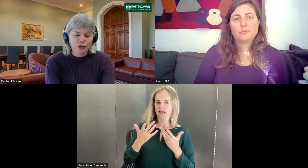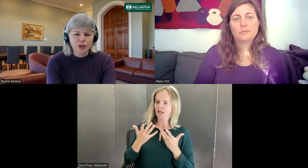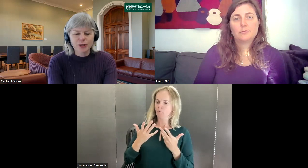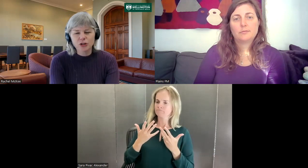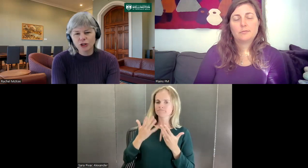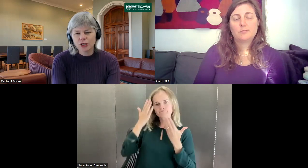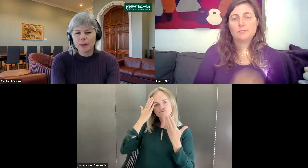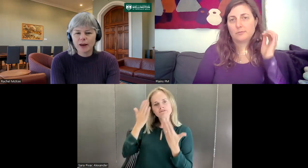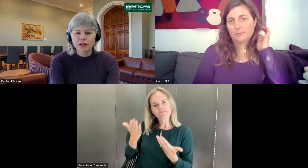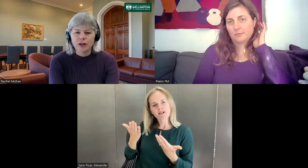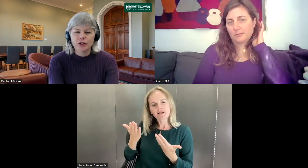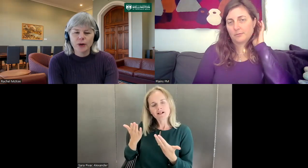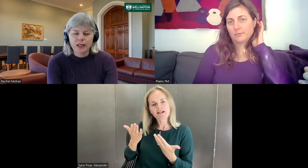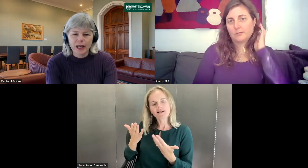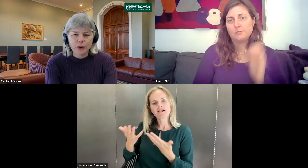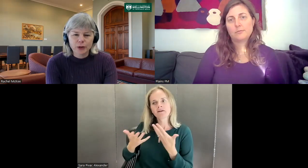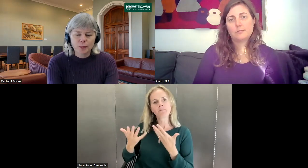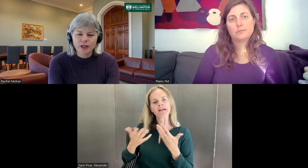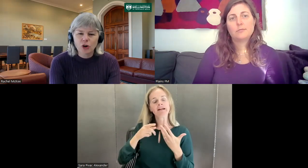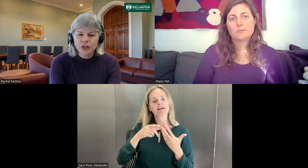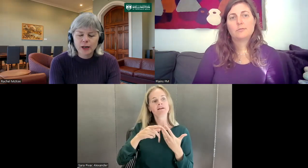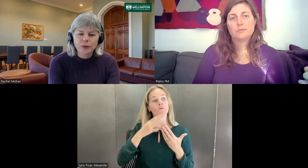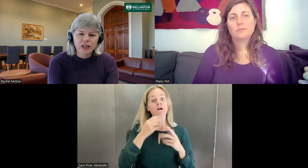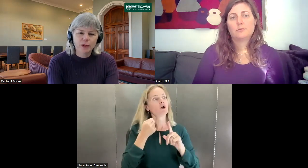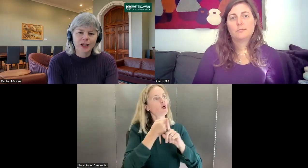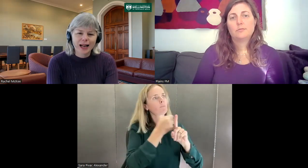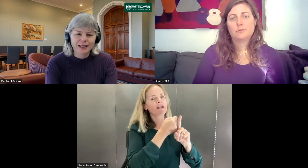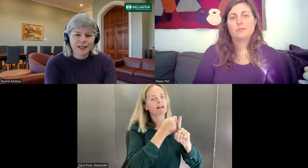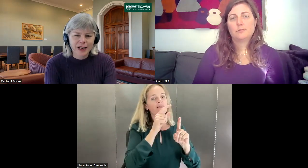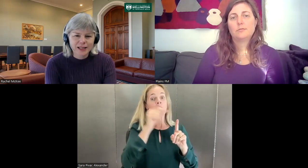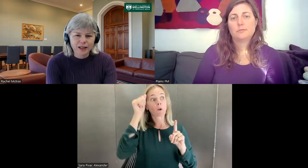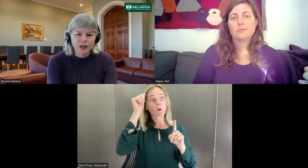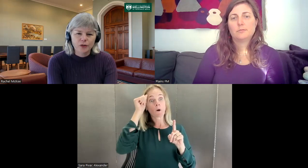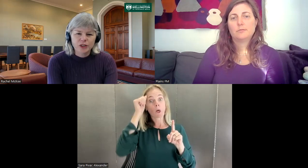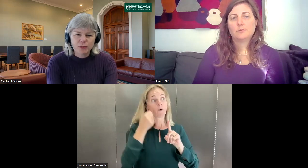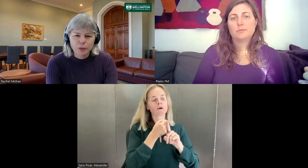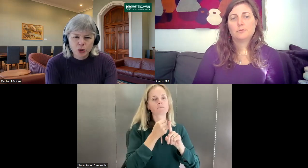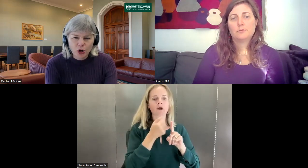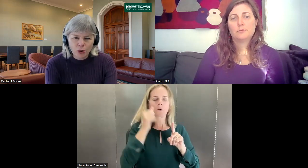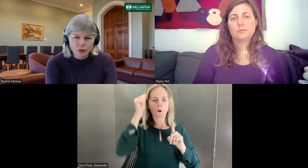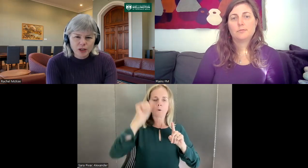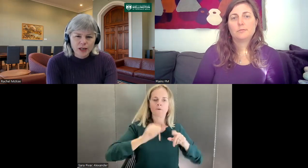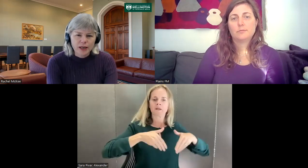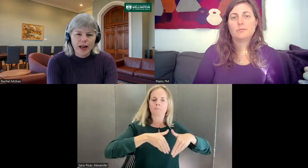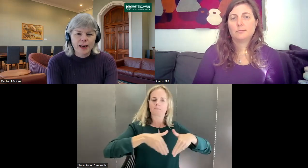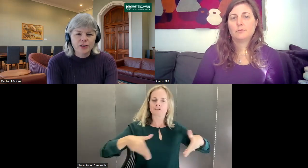So it's not just about knowing the language, but it's contact with Deaf people and understanding Deaf people's goals. And